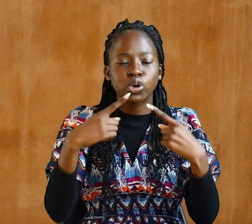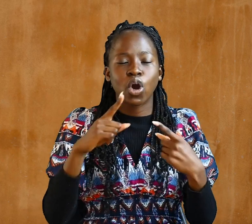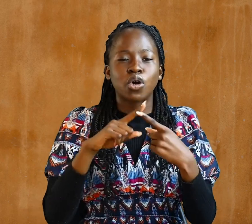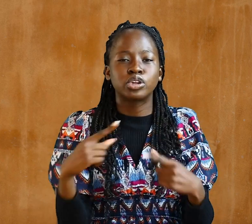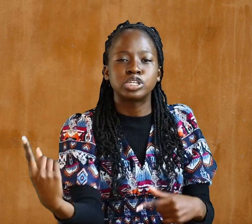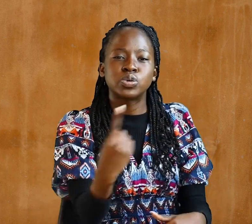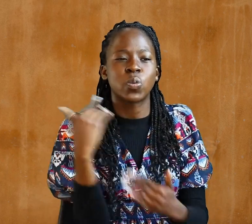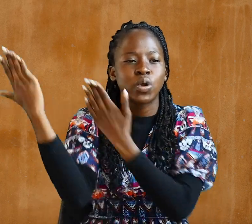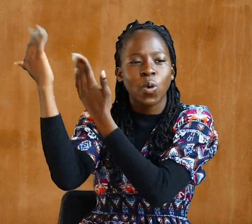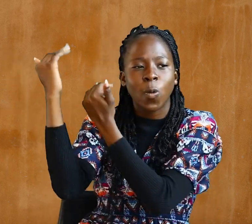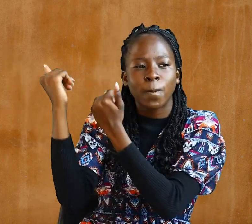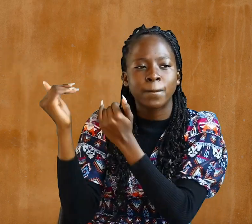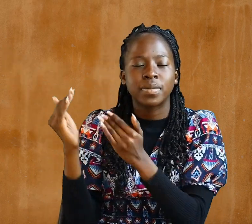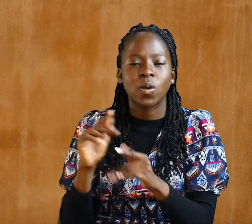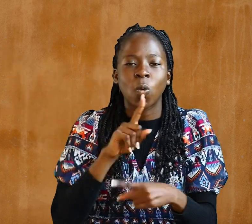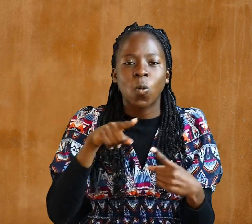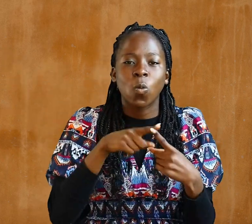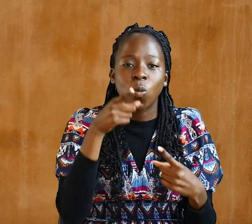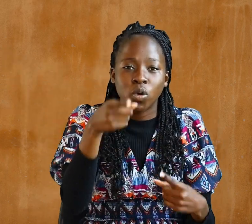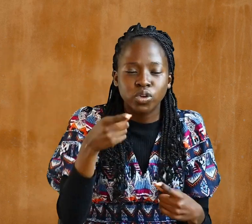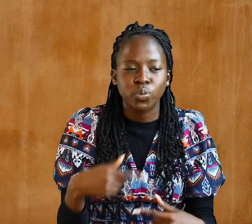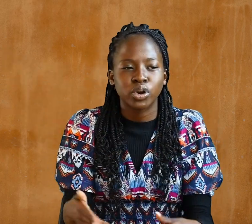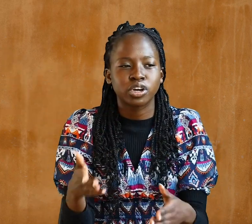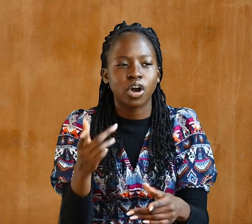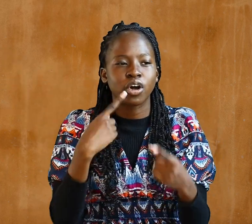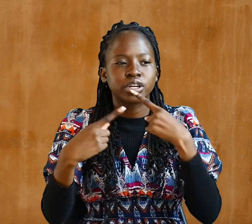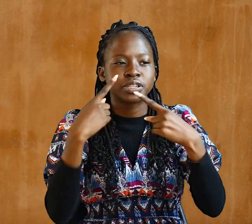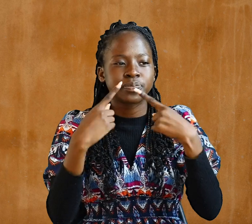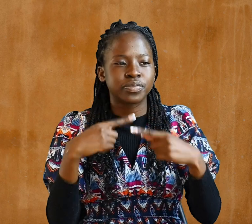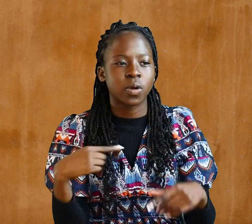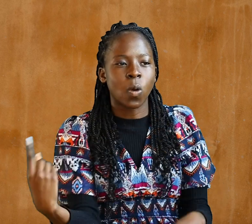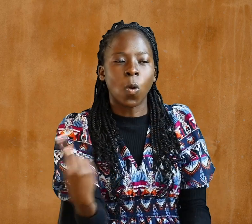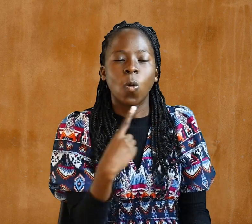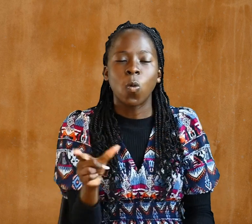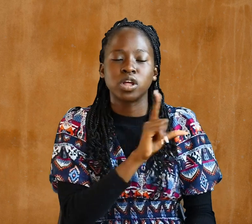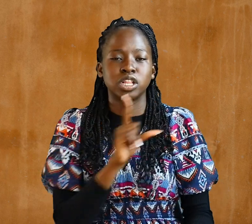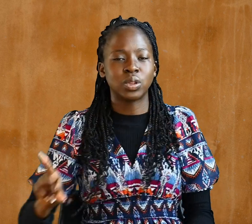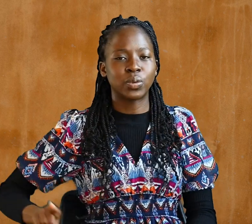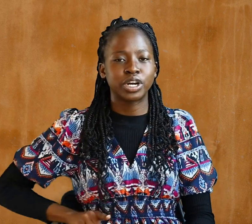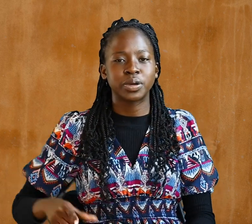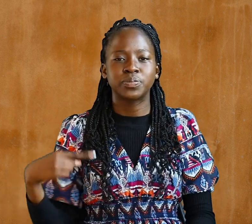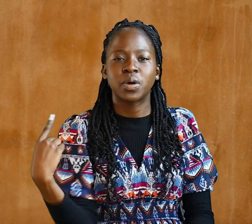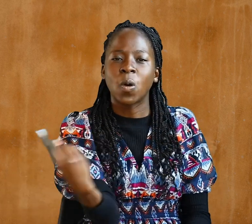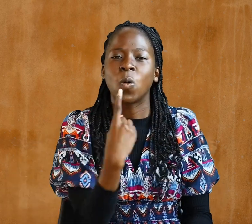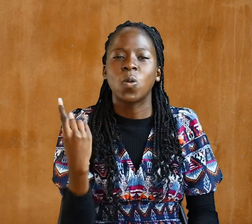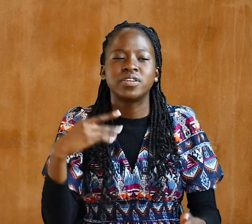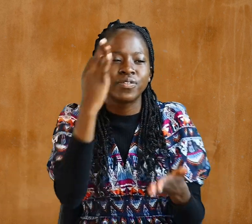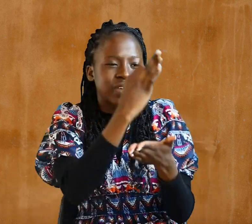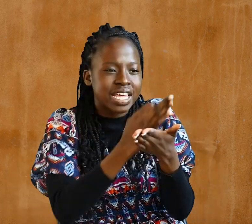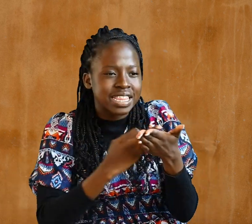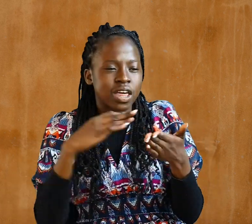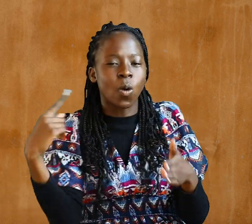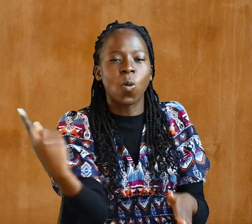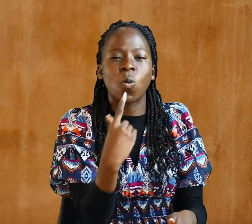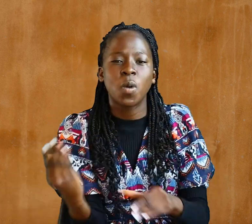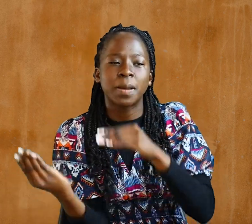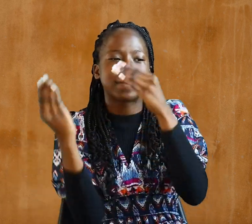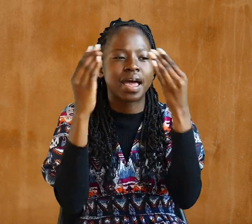were called to one hope when you were called One Lord, one faith, one